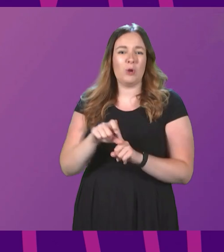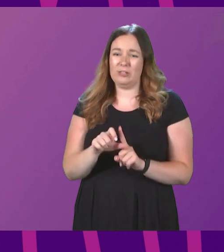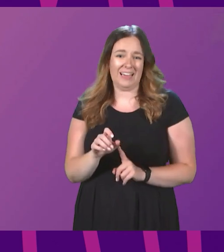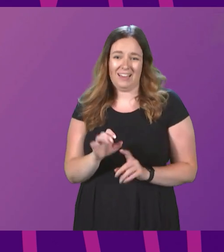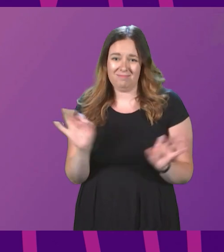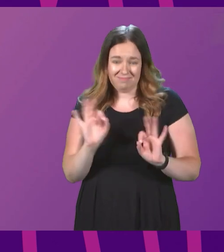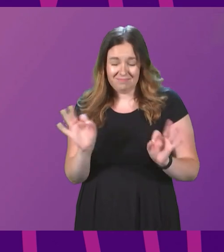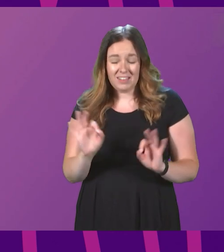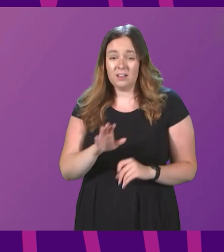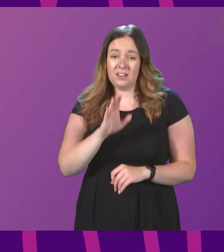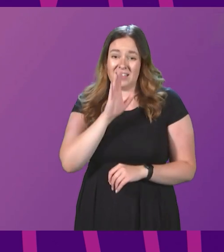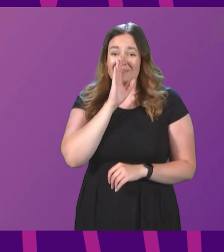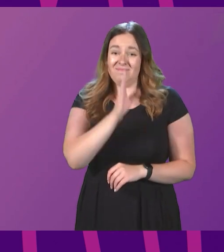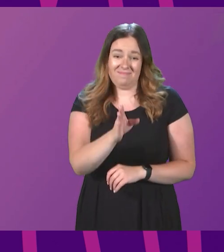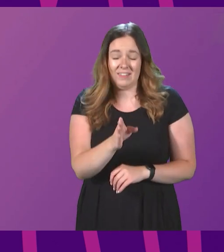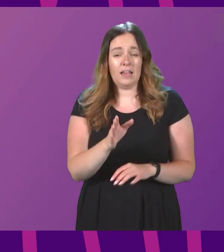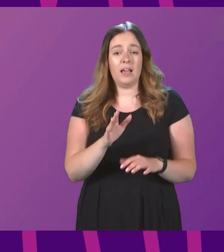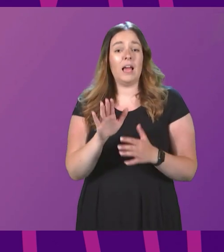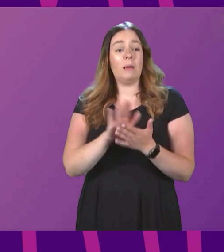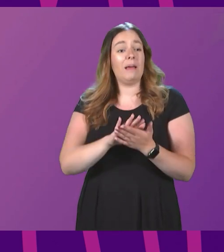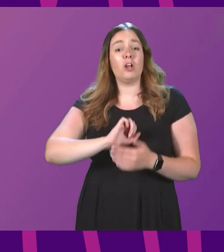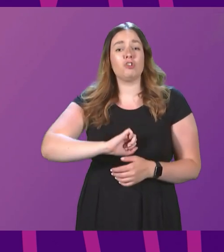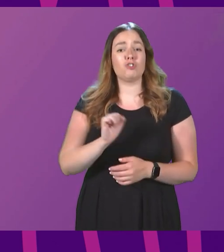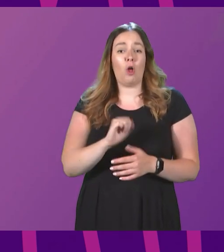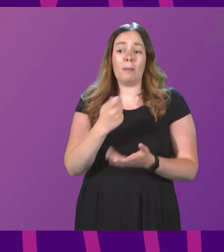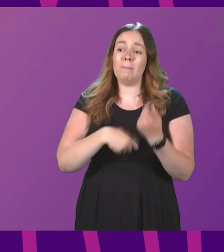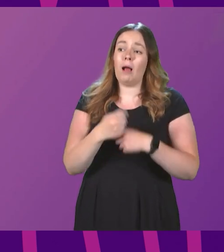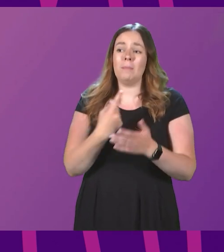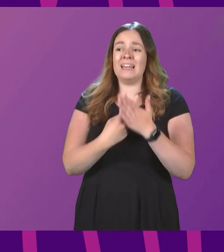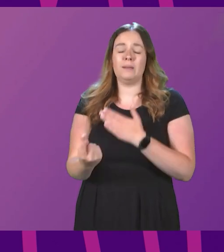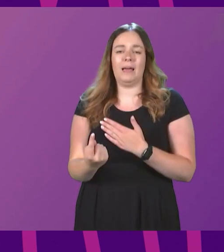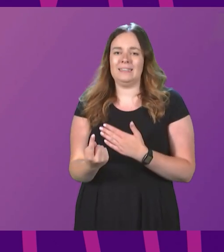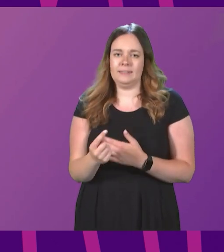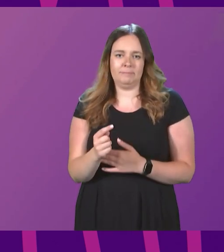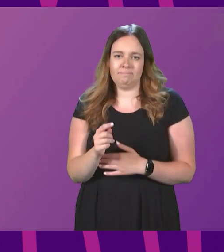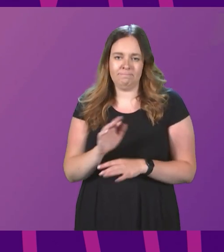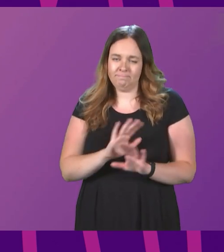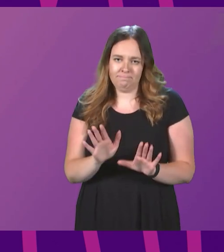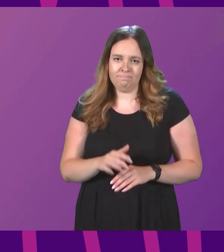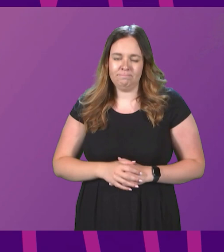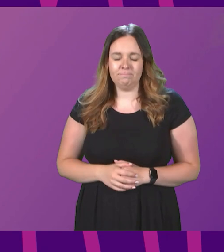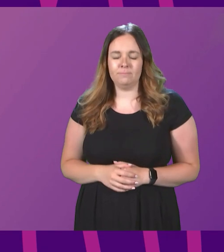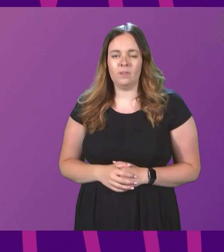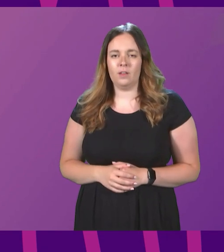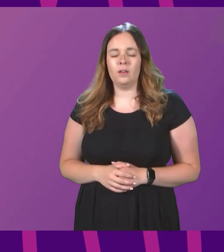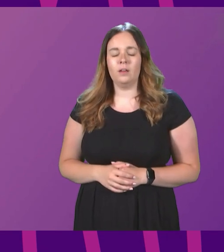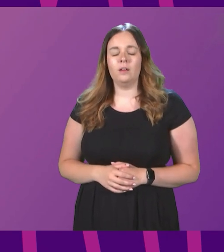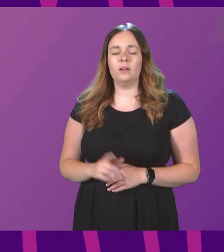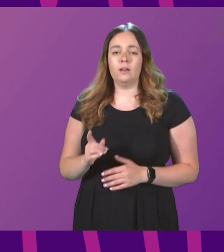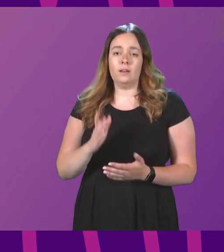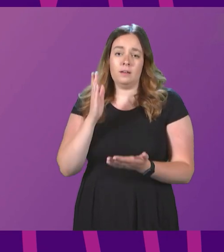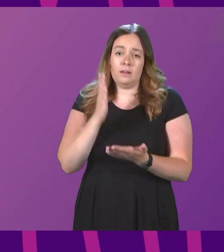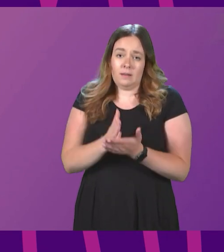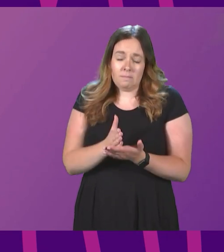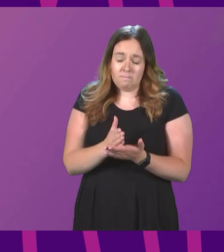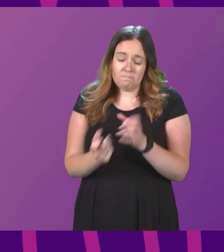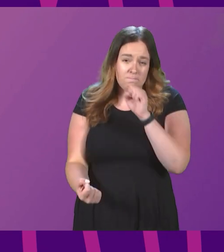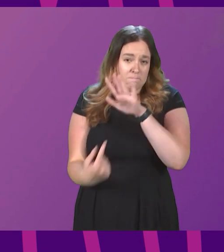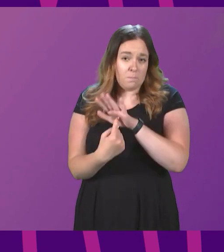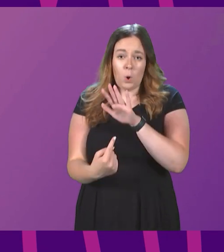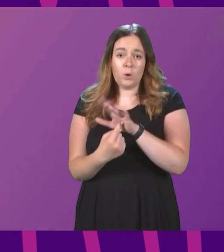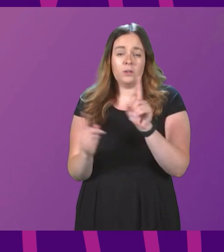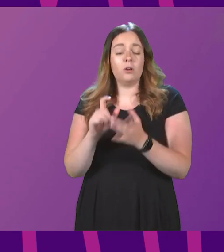Bluntly, it would not lead to Scotland becoming independent. Presiding officer, it is axiomatic that a